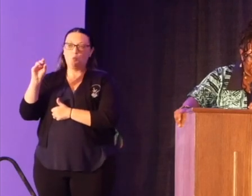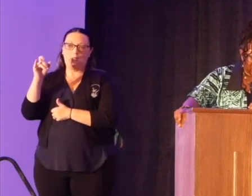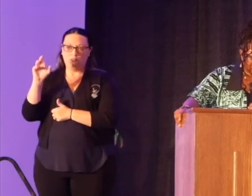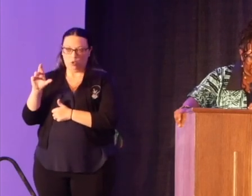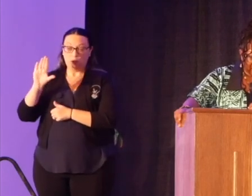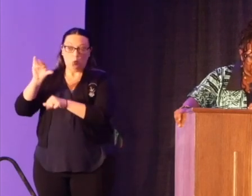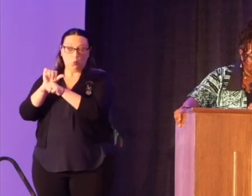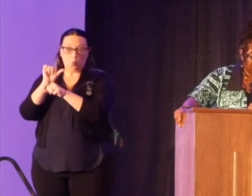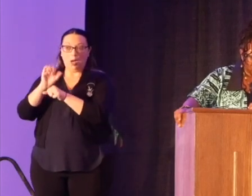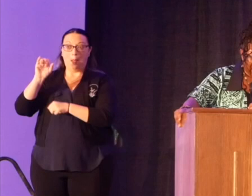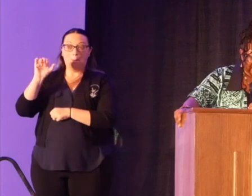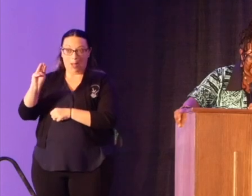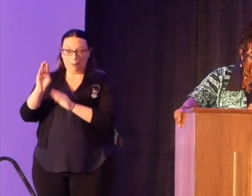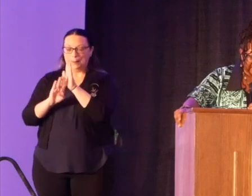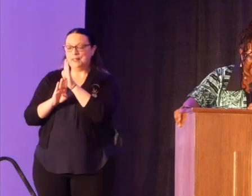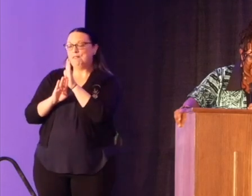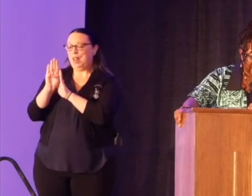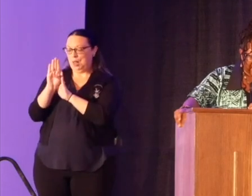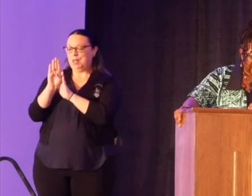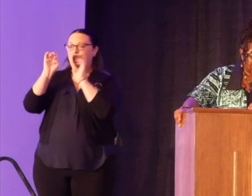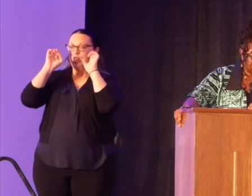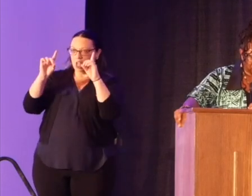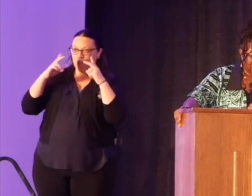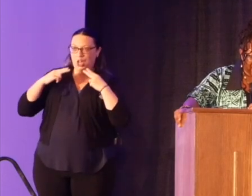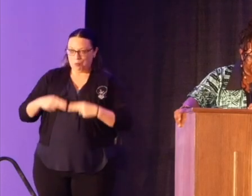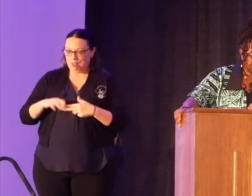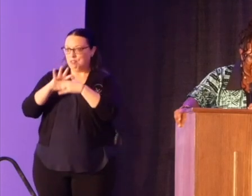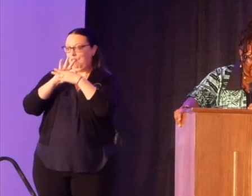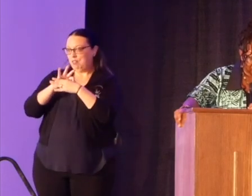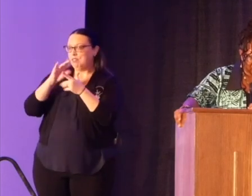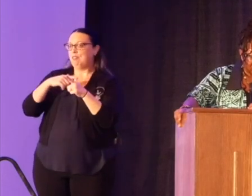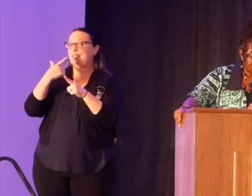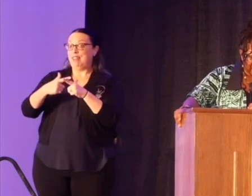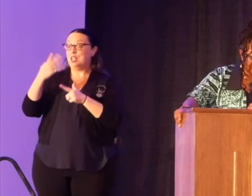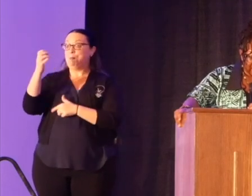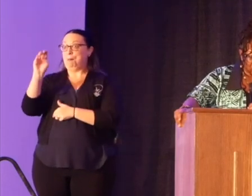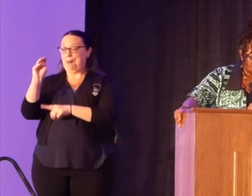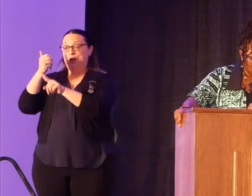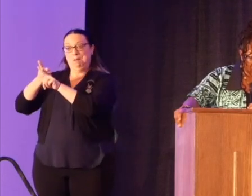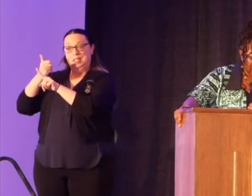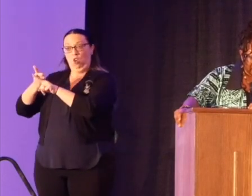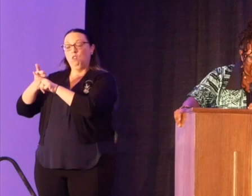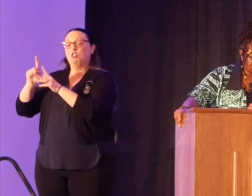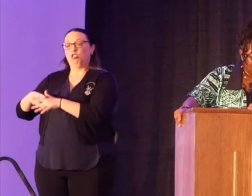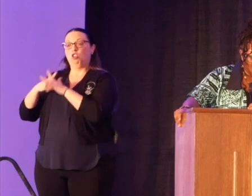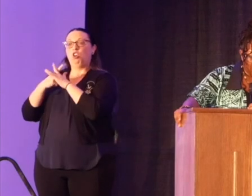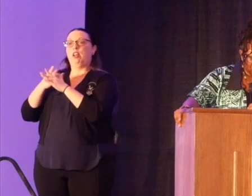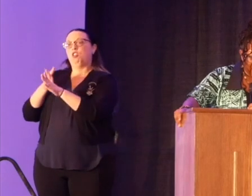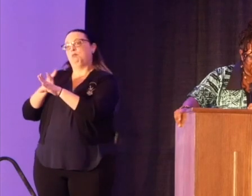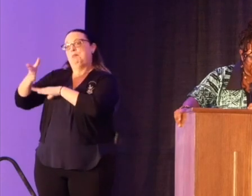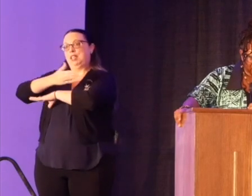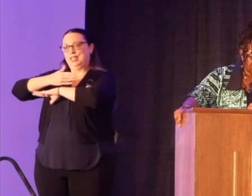developed educational and humanities content that leveraged BAM's main stage work. Dr.